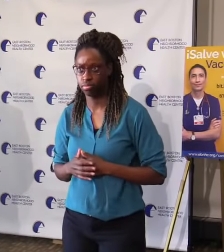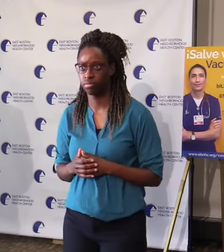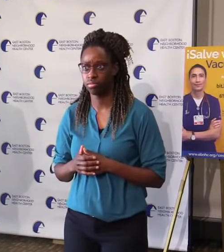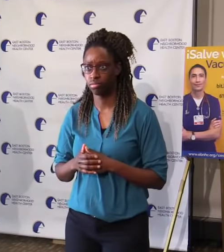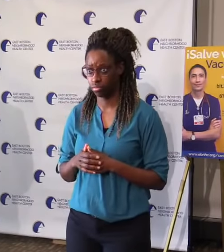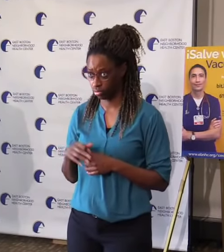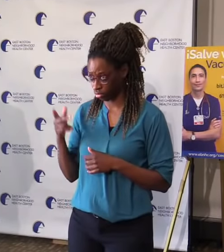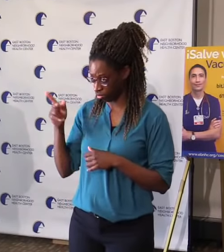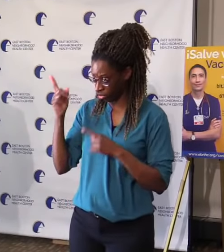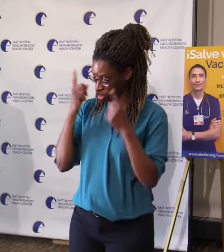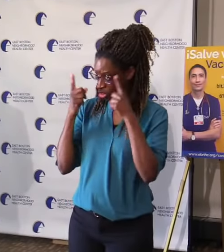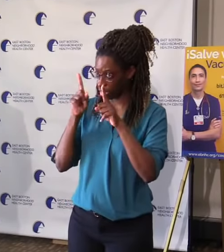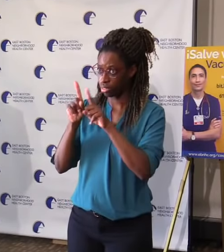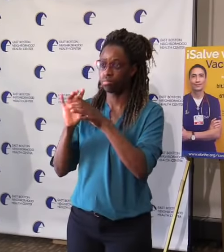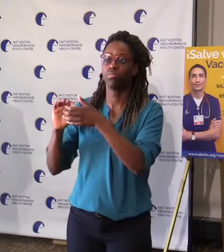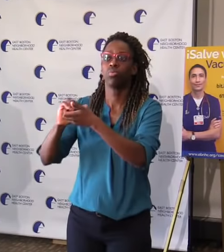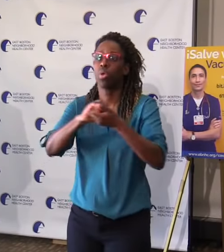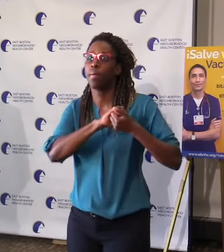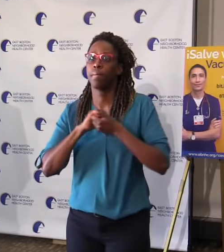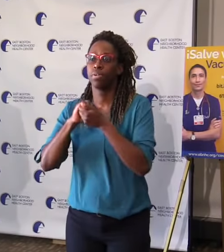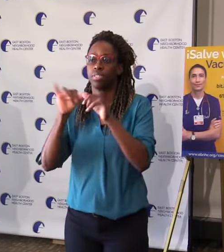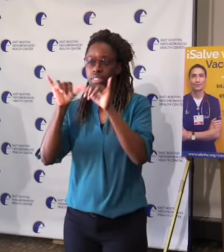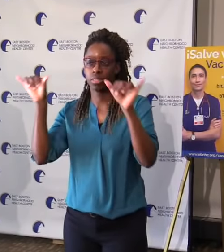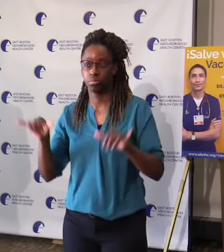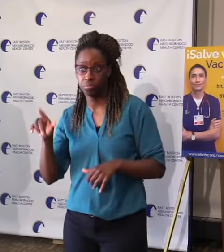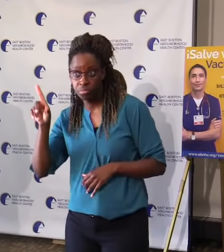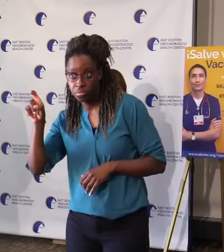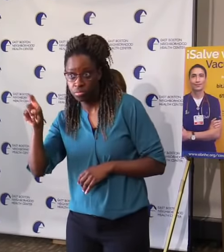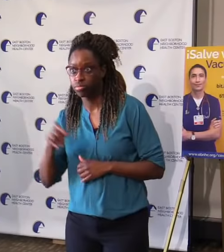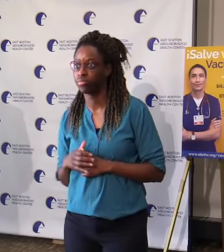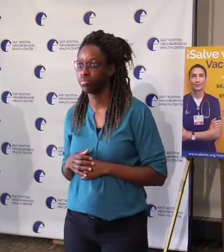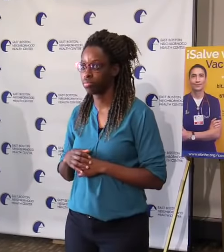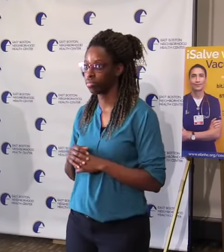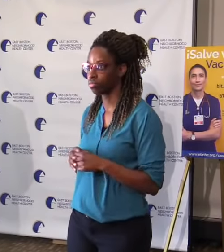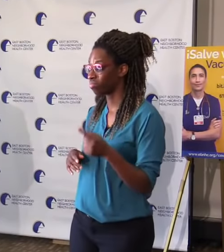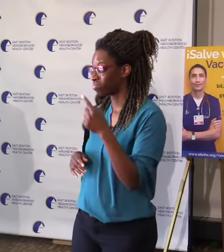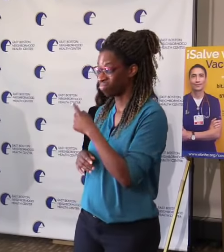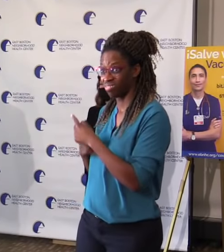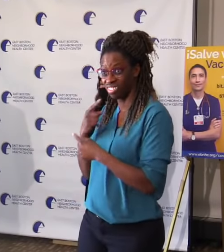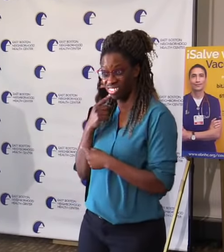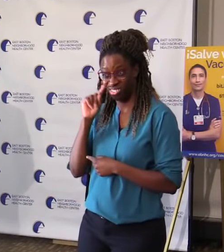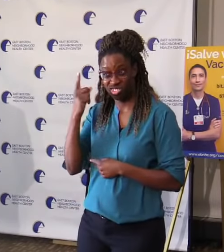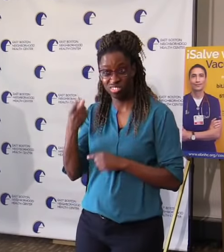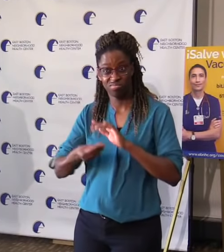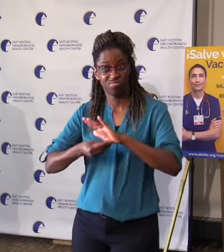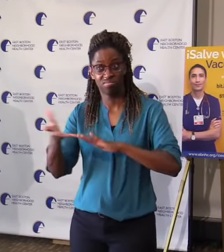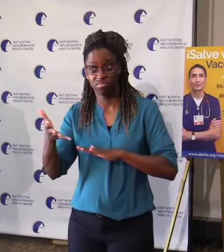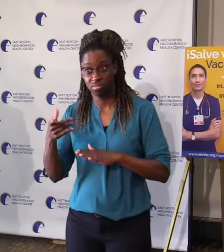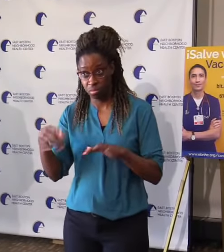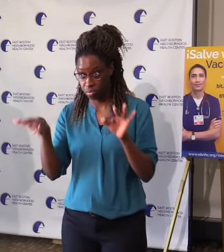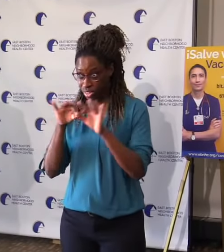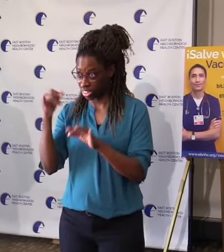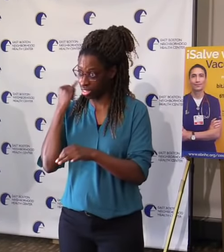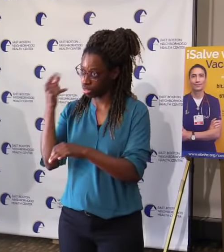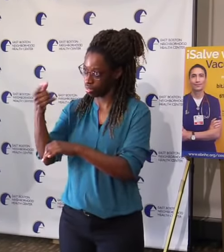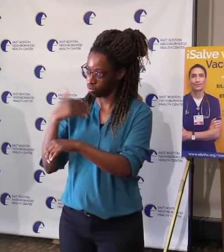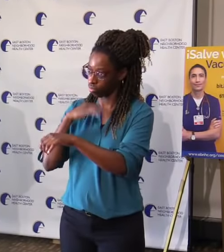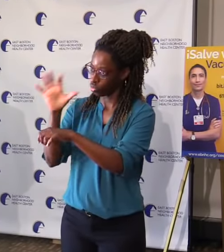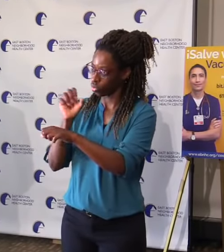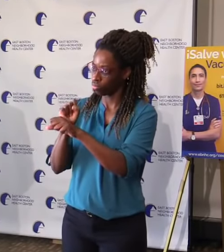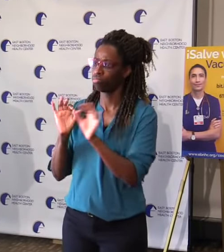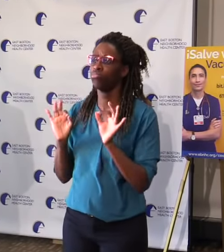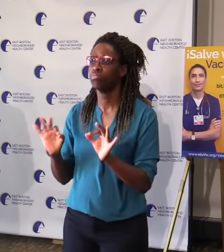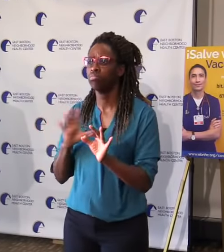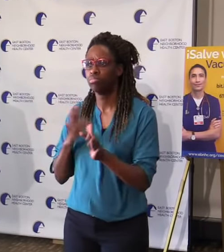the word, the only word that should get out is you have an appointment. This other stuff is completely inconsistent with our